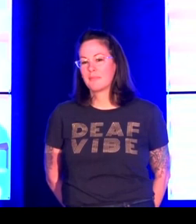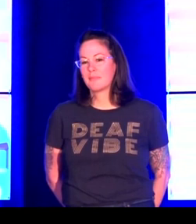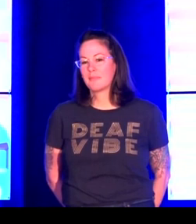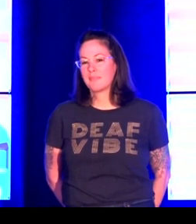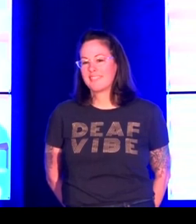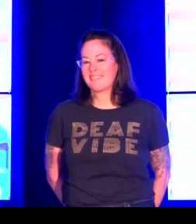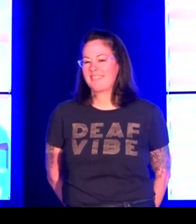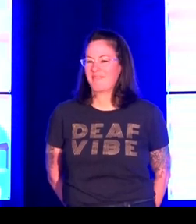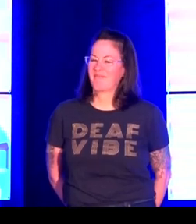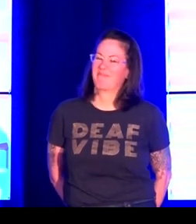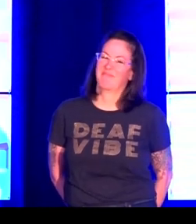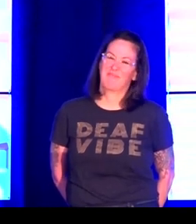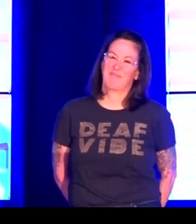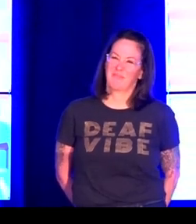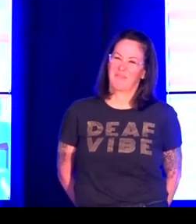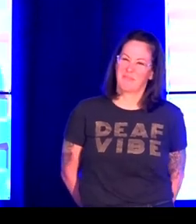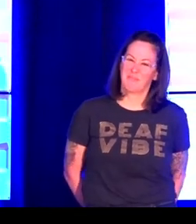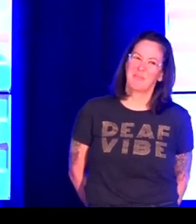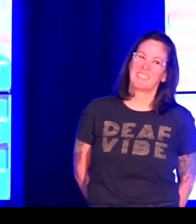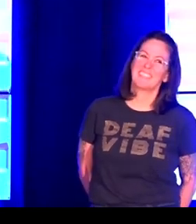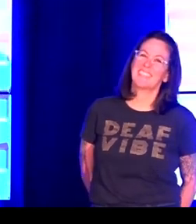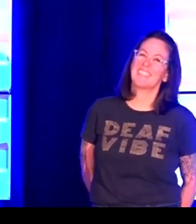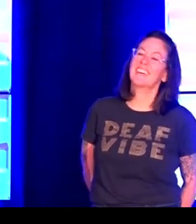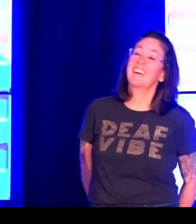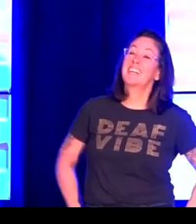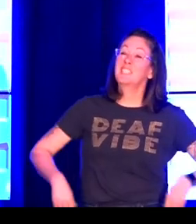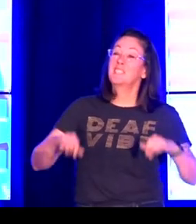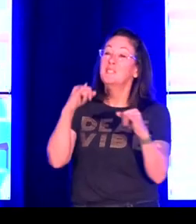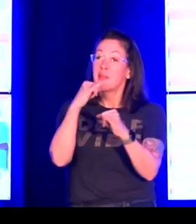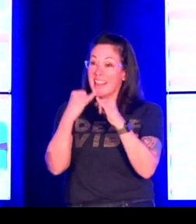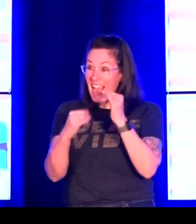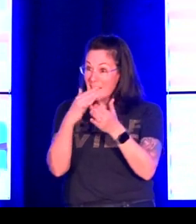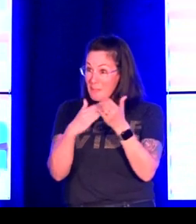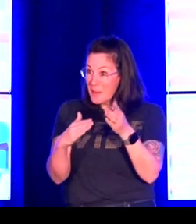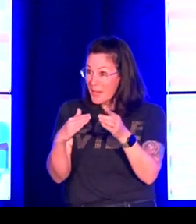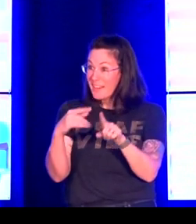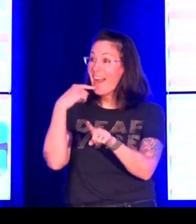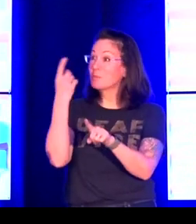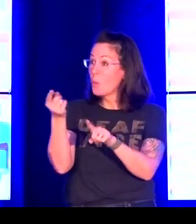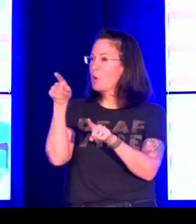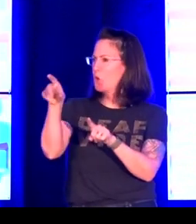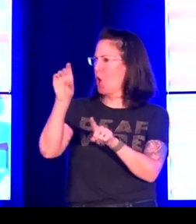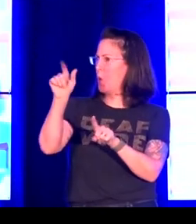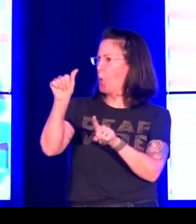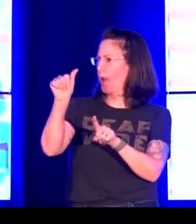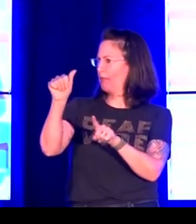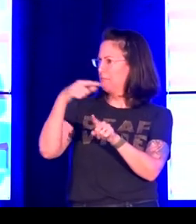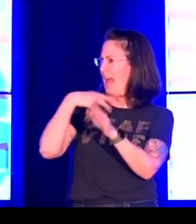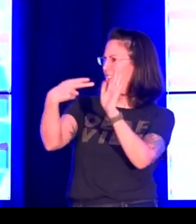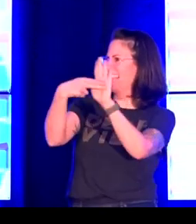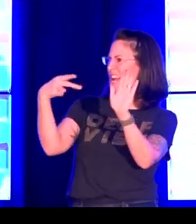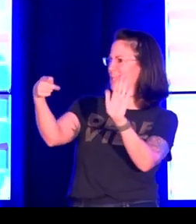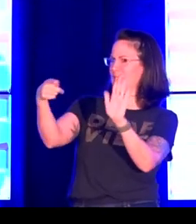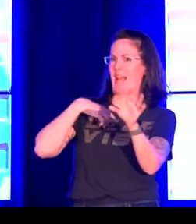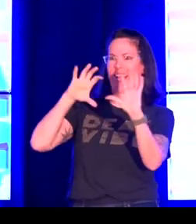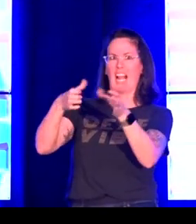next So at the very end, I